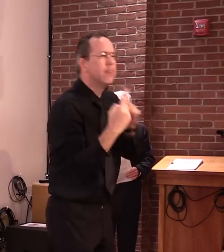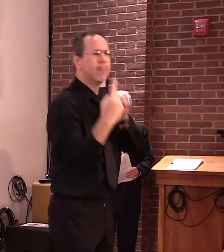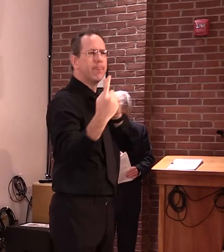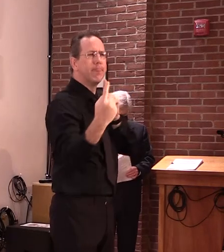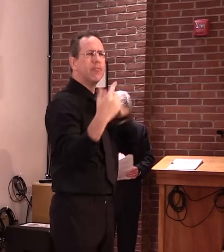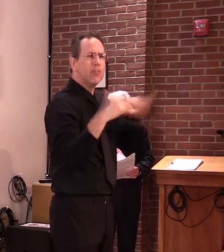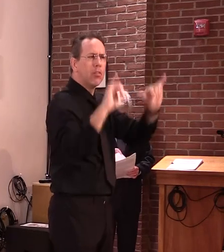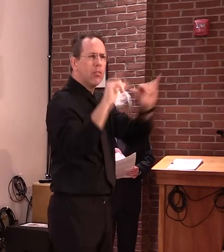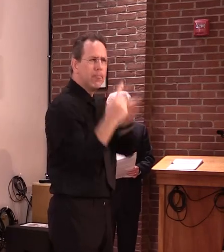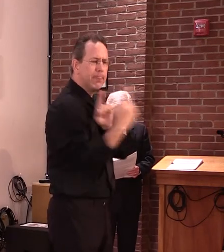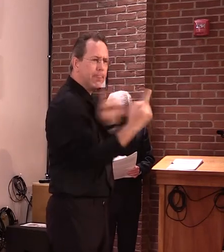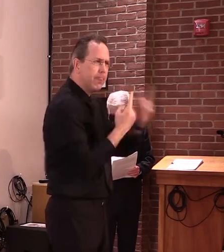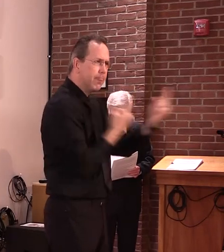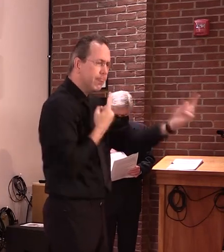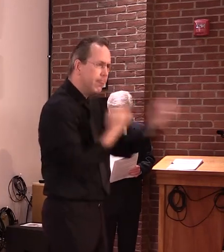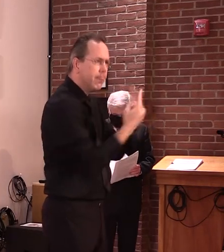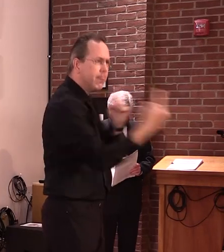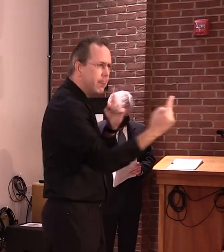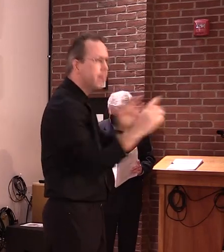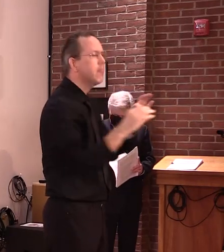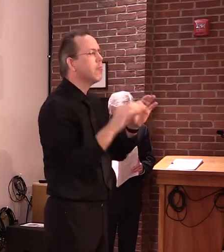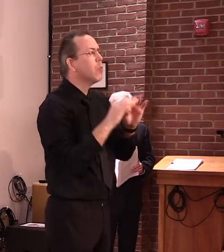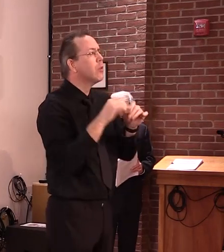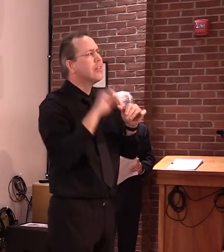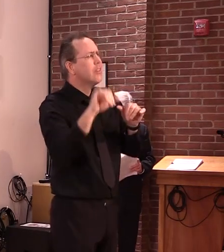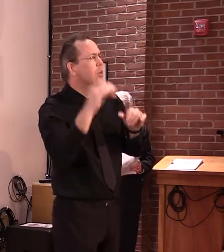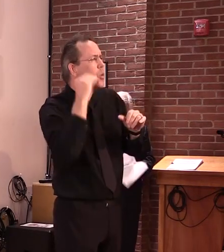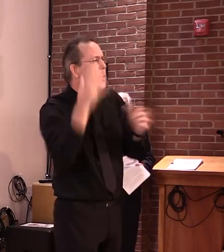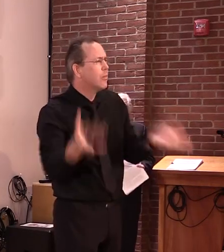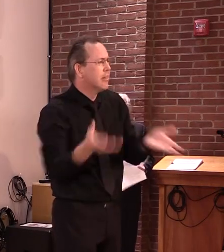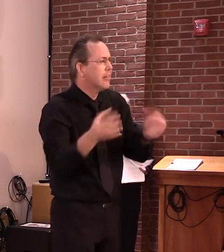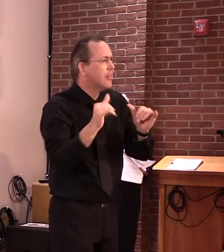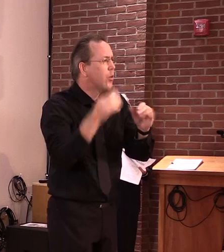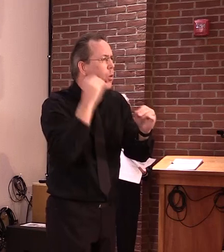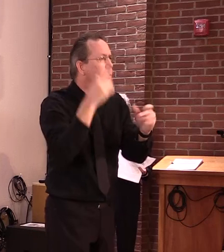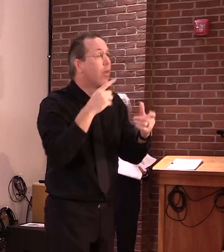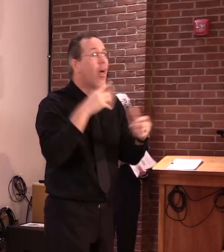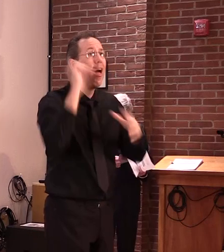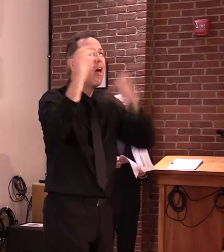home when ill, limiting travel and wearing masks when around others.